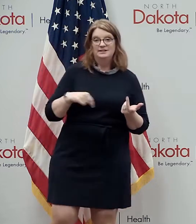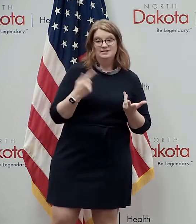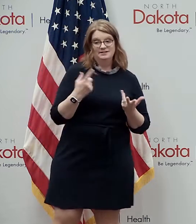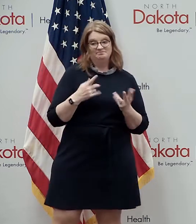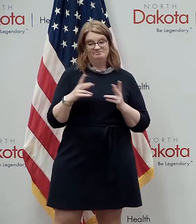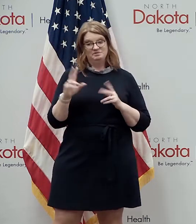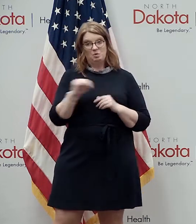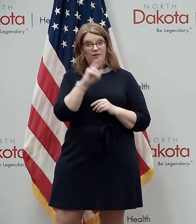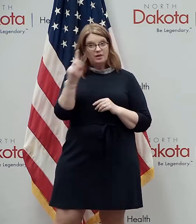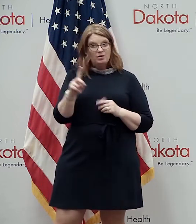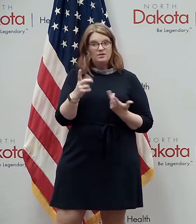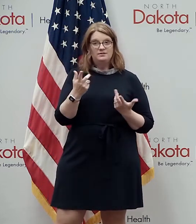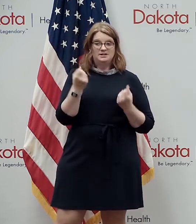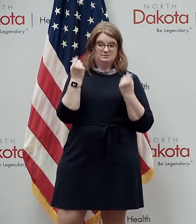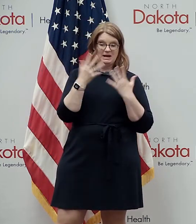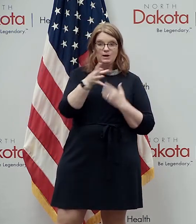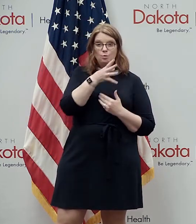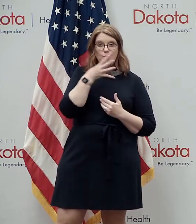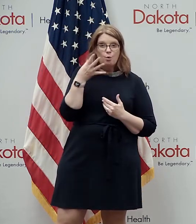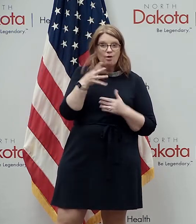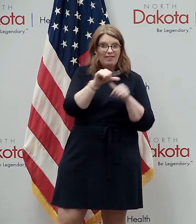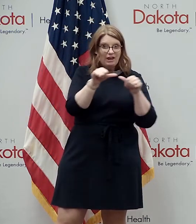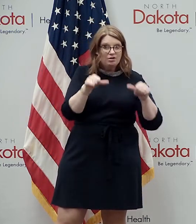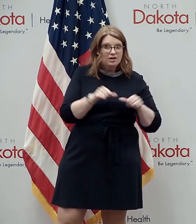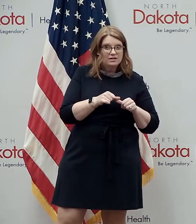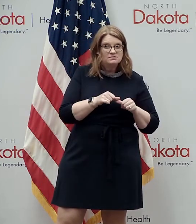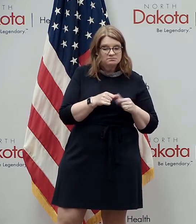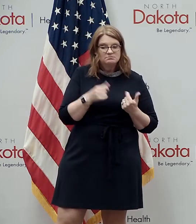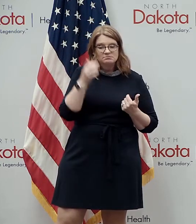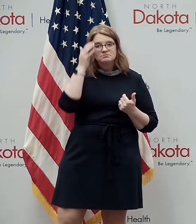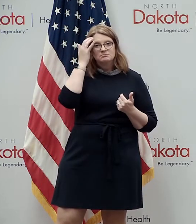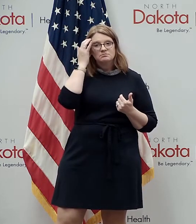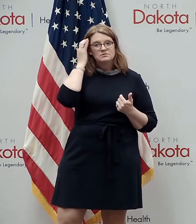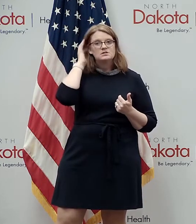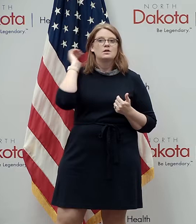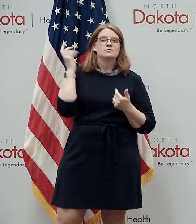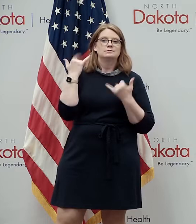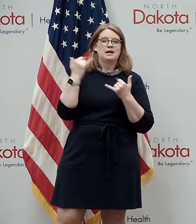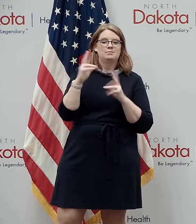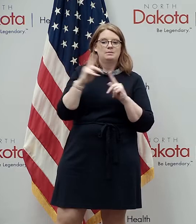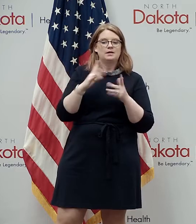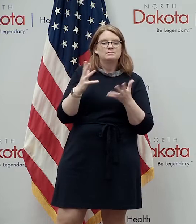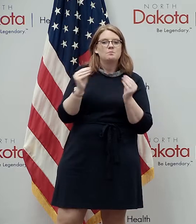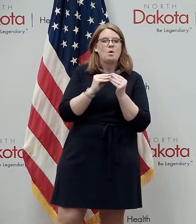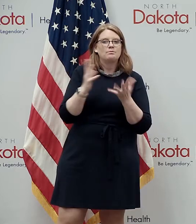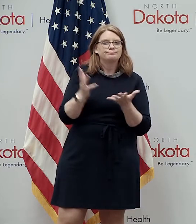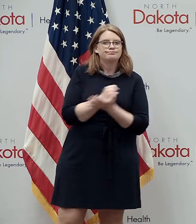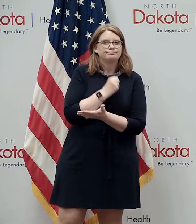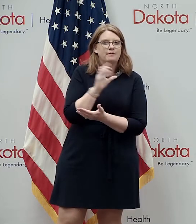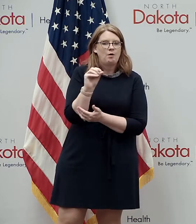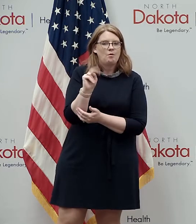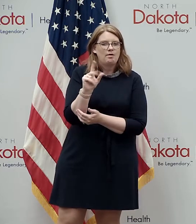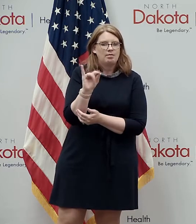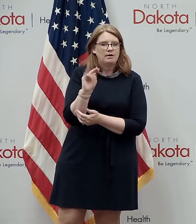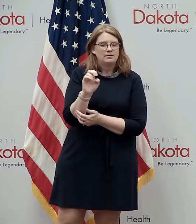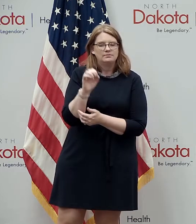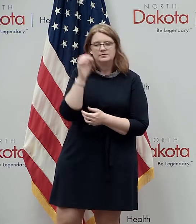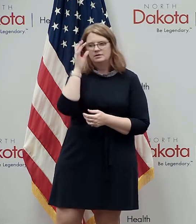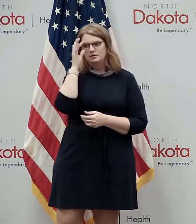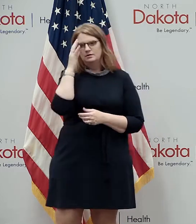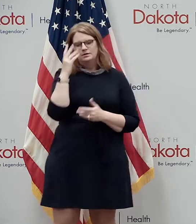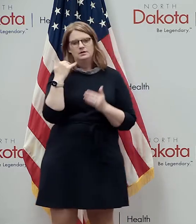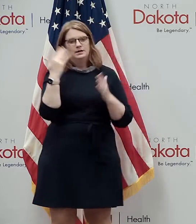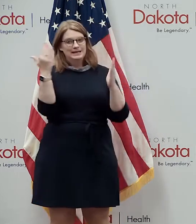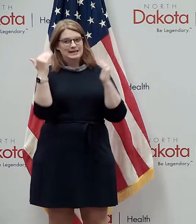our people live across the state this is a great step forward which will continue to continue to move on uh next up